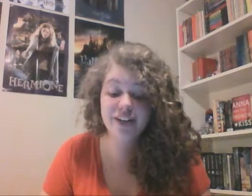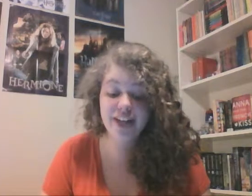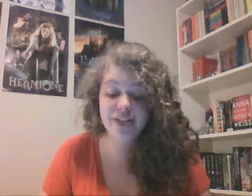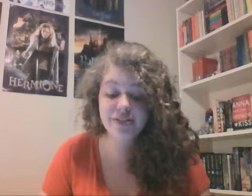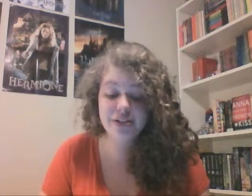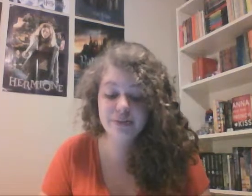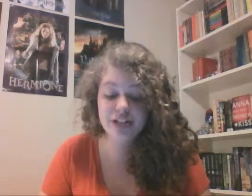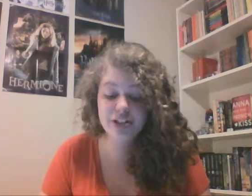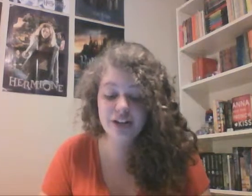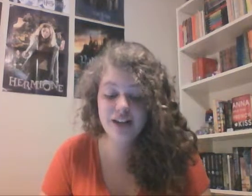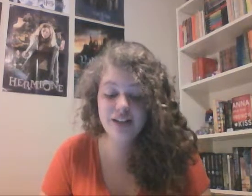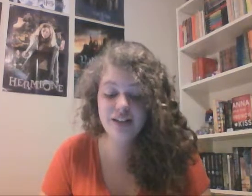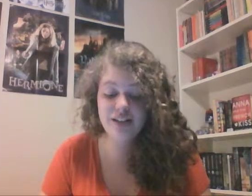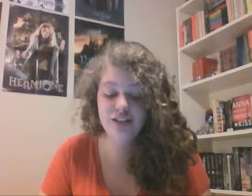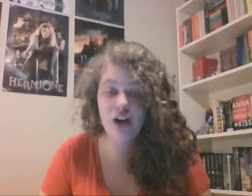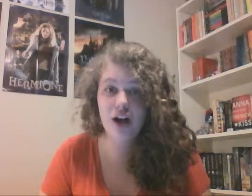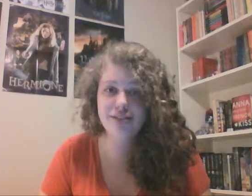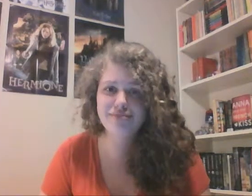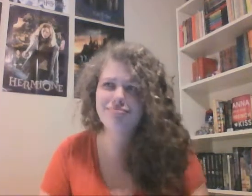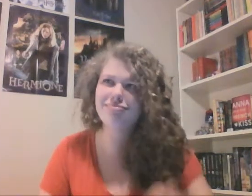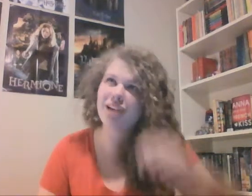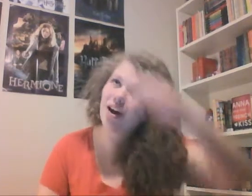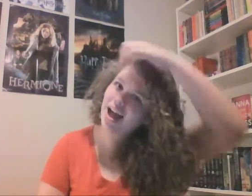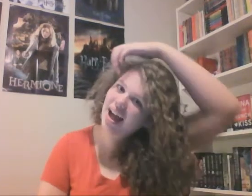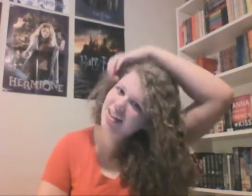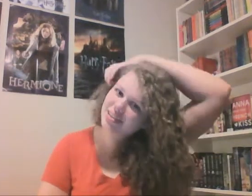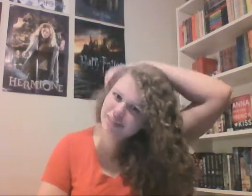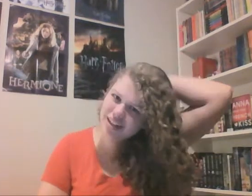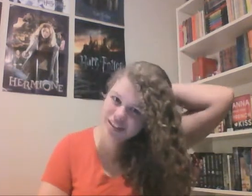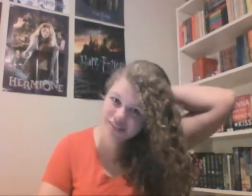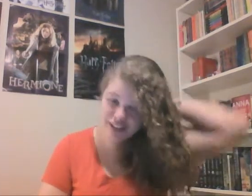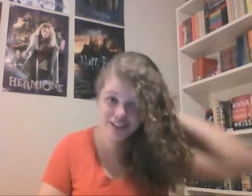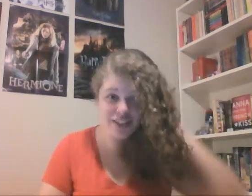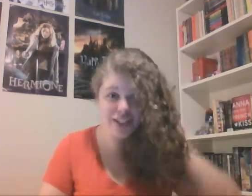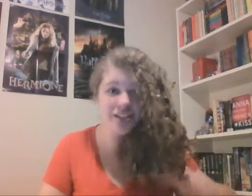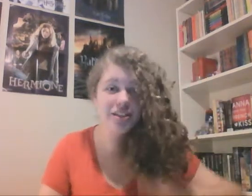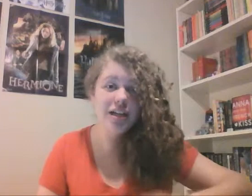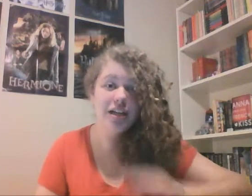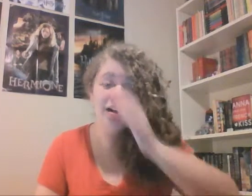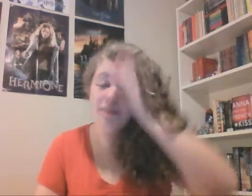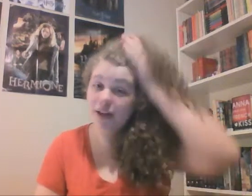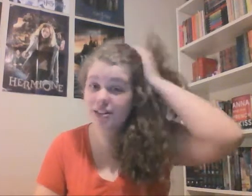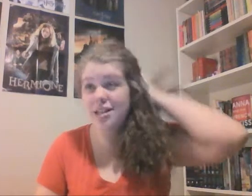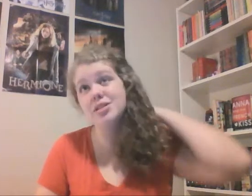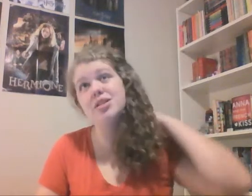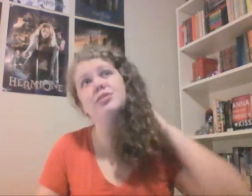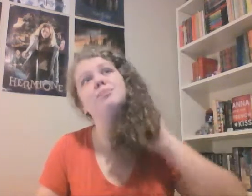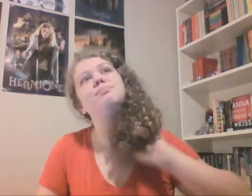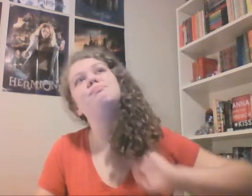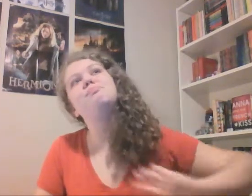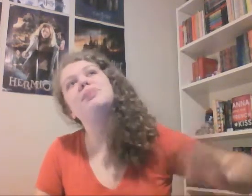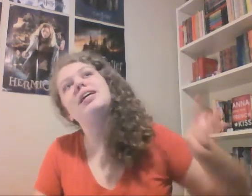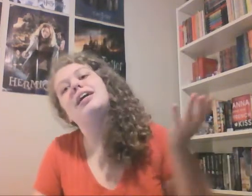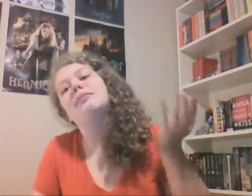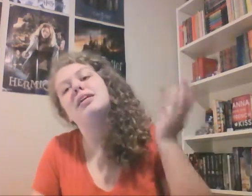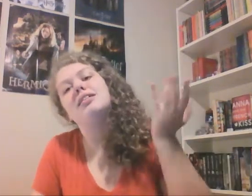a video. So I'm going to try and not talk as much about this video, about this episode. But, I mean,